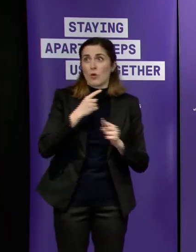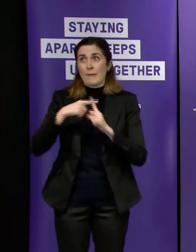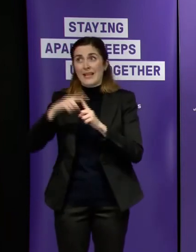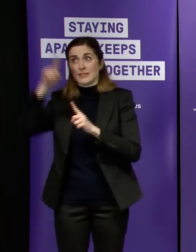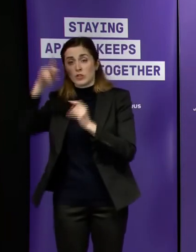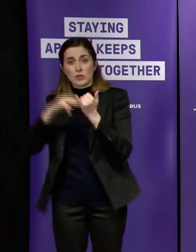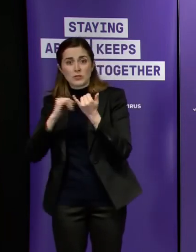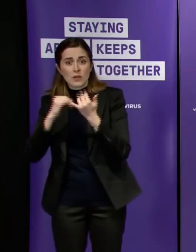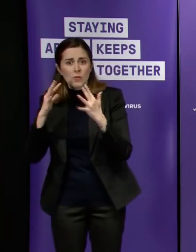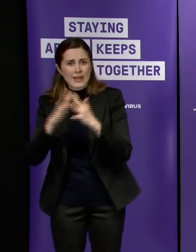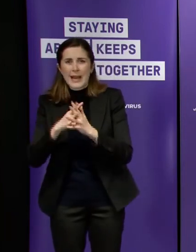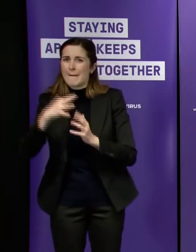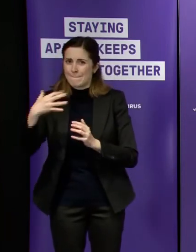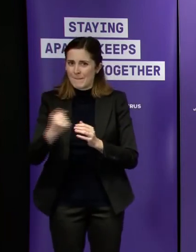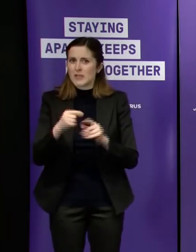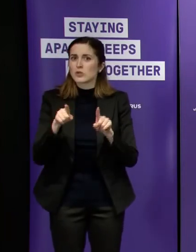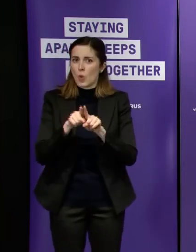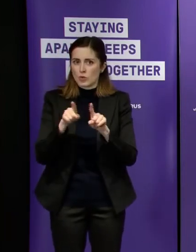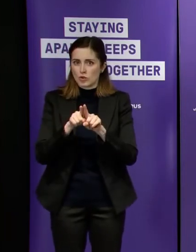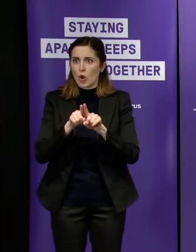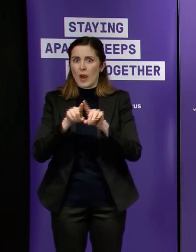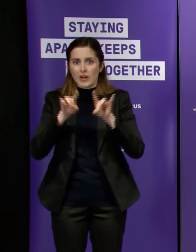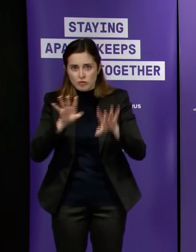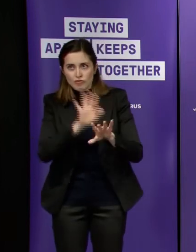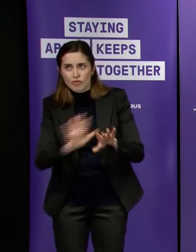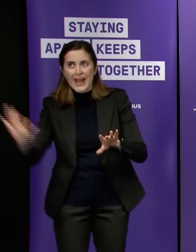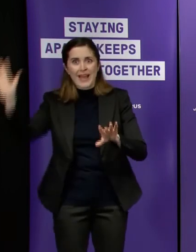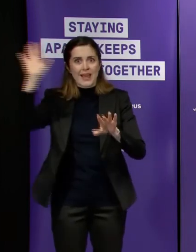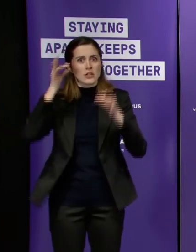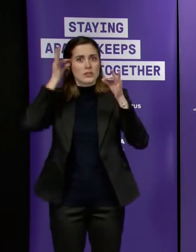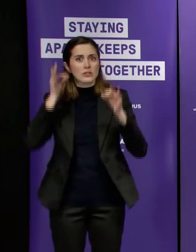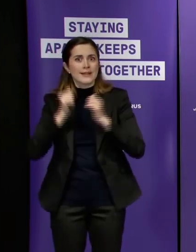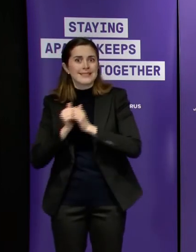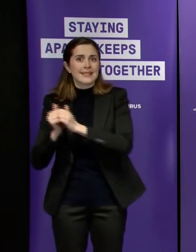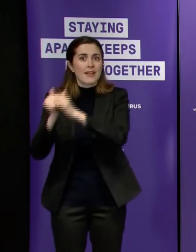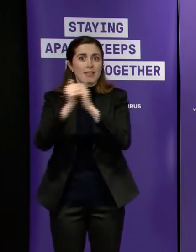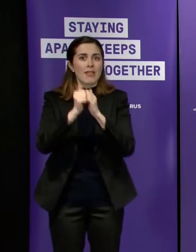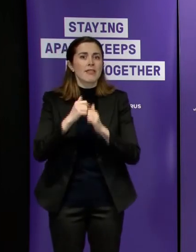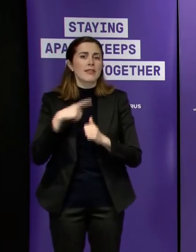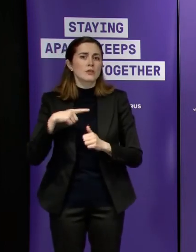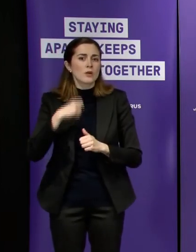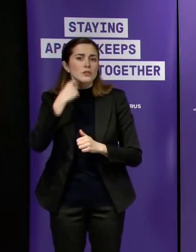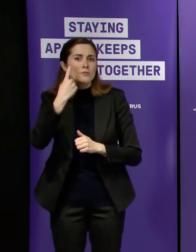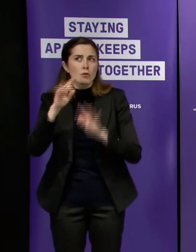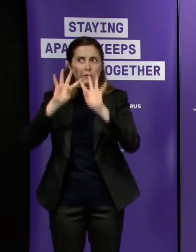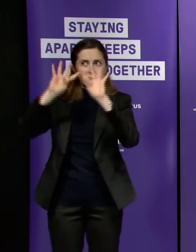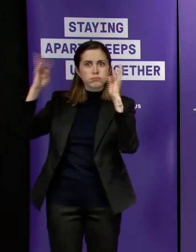national side to it and and that's why it's on the national cabinet agenda